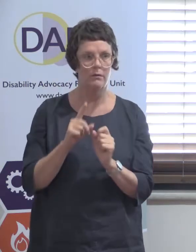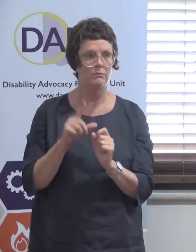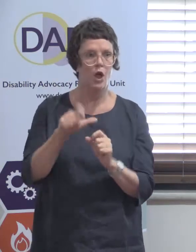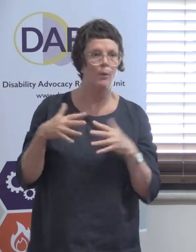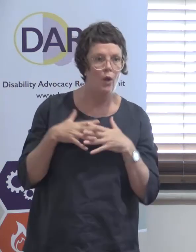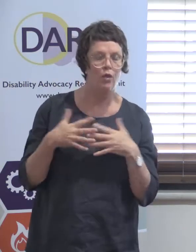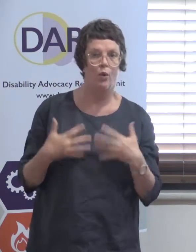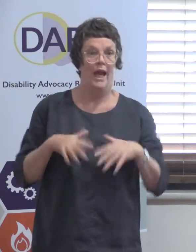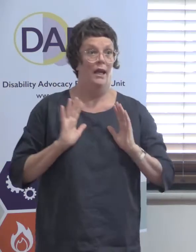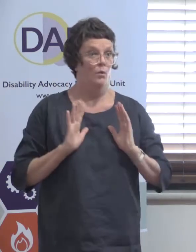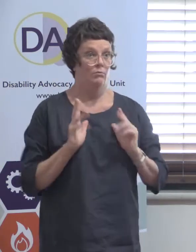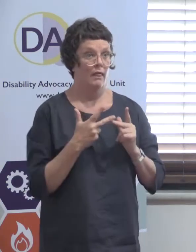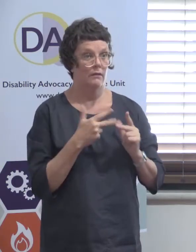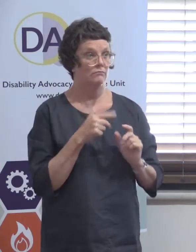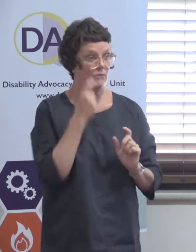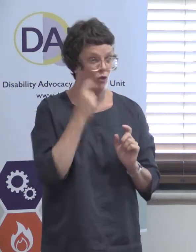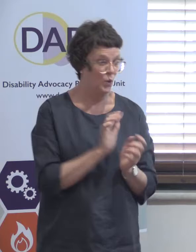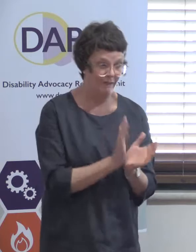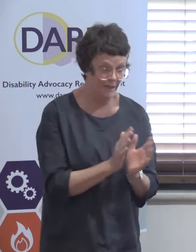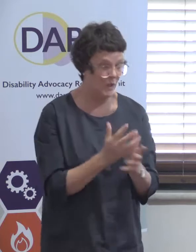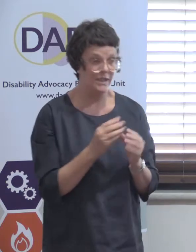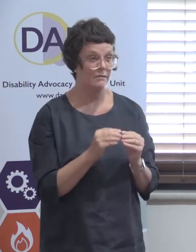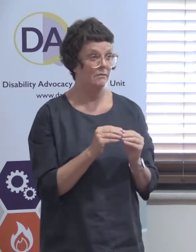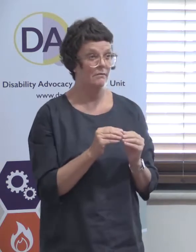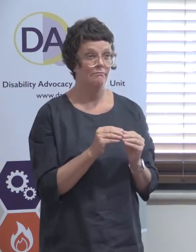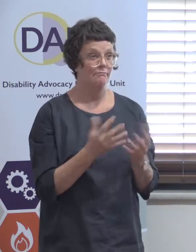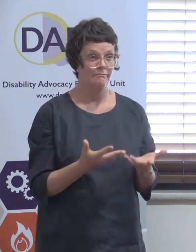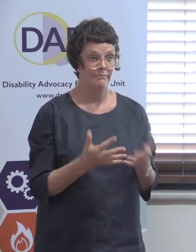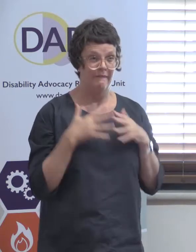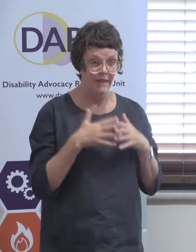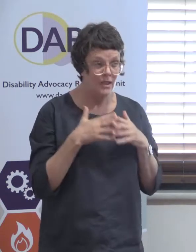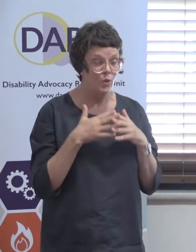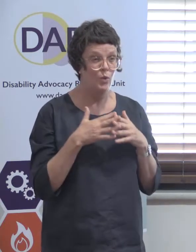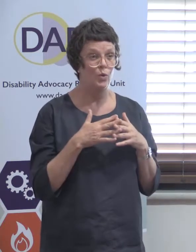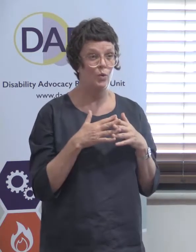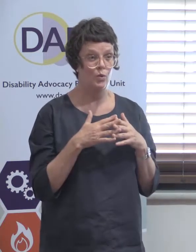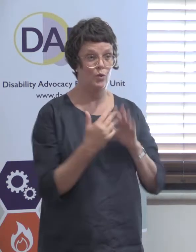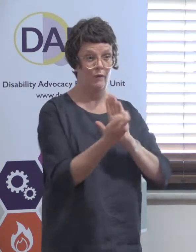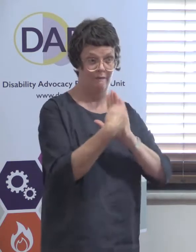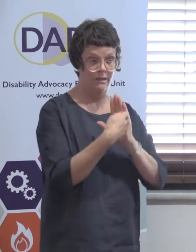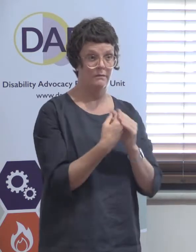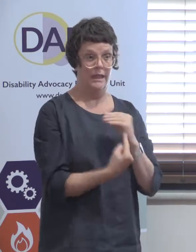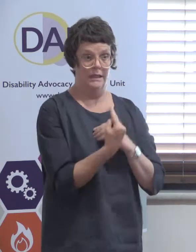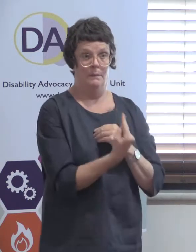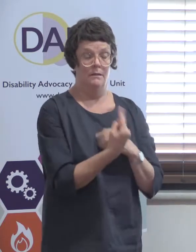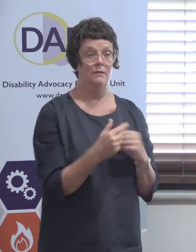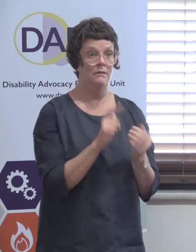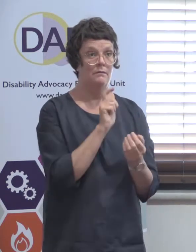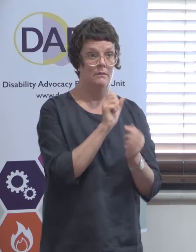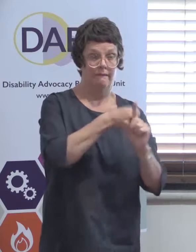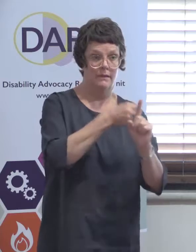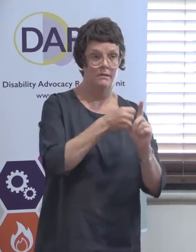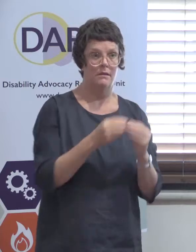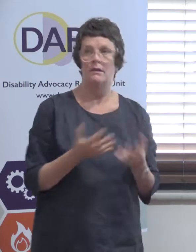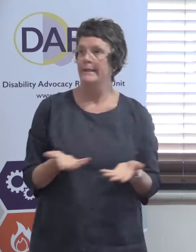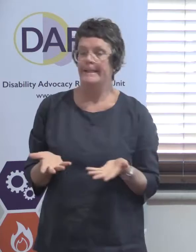anybody we were trying to influence about the value of funding independent advocacy, there was a gap that, because